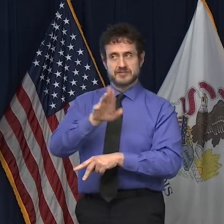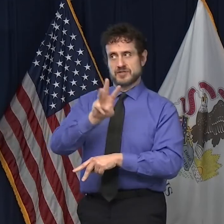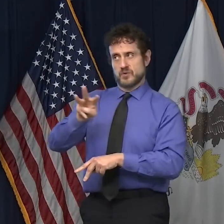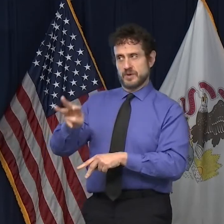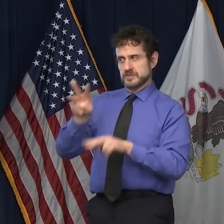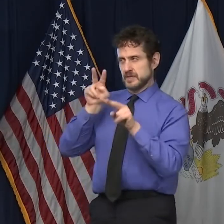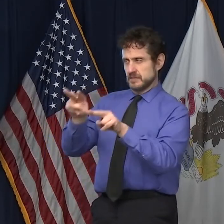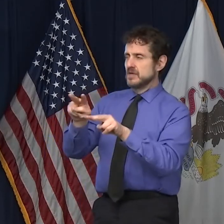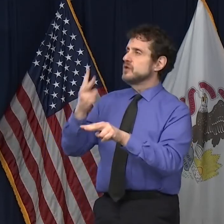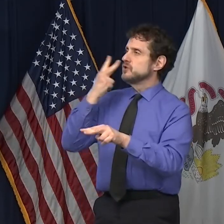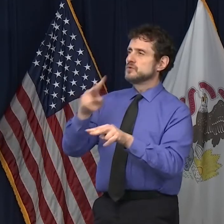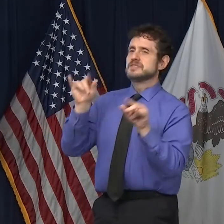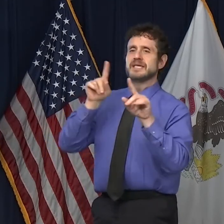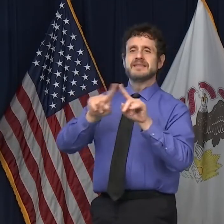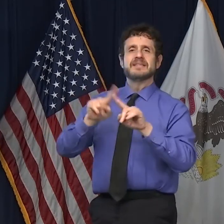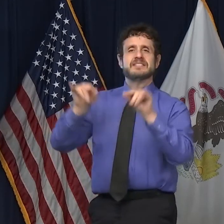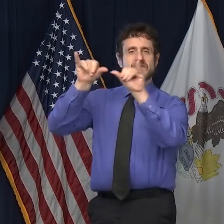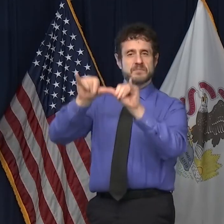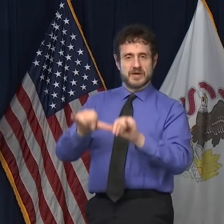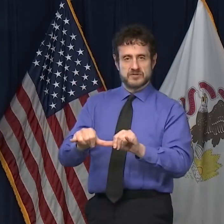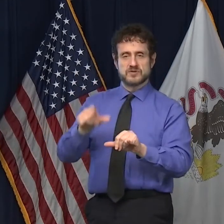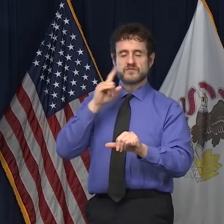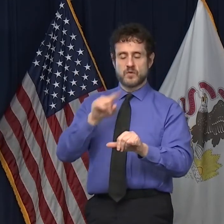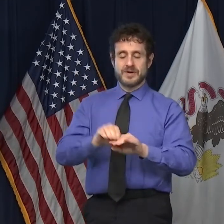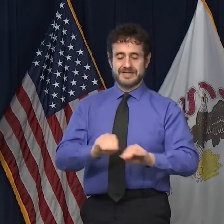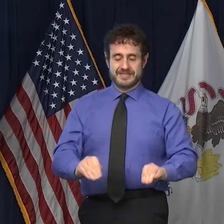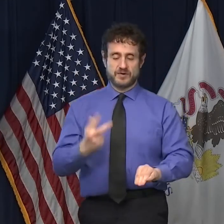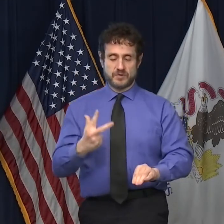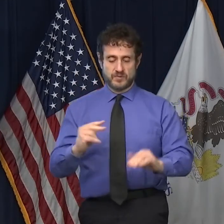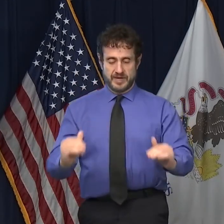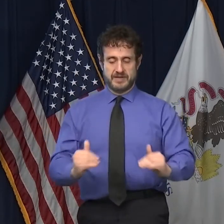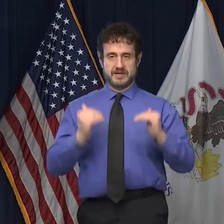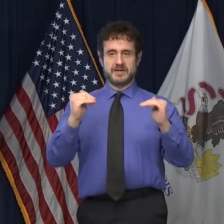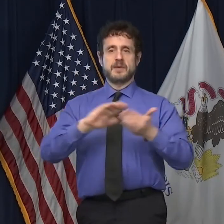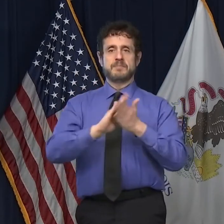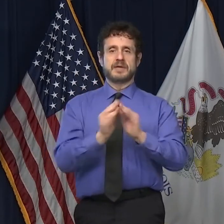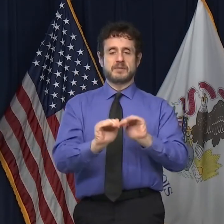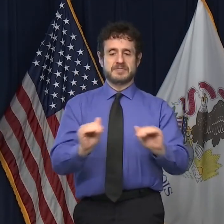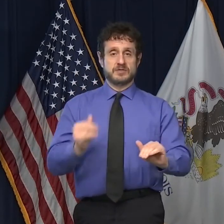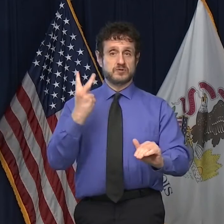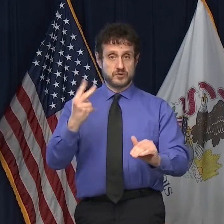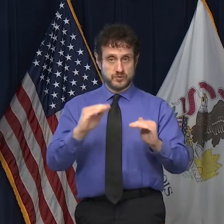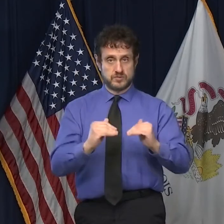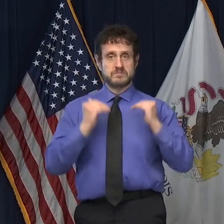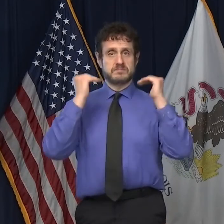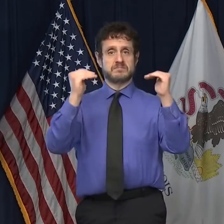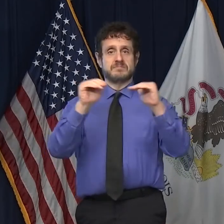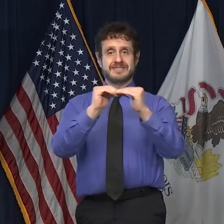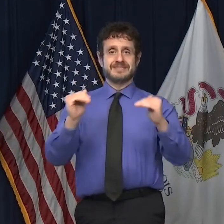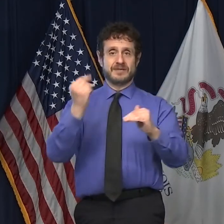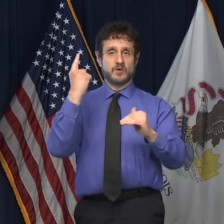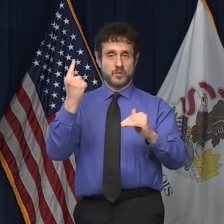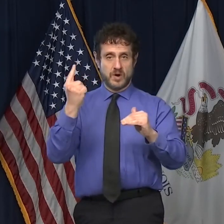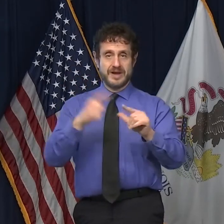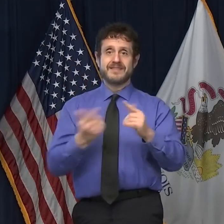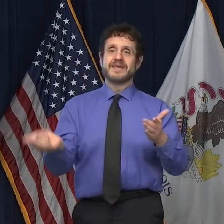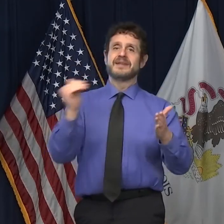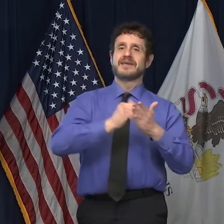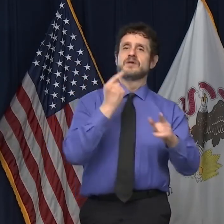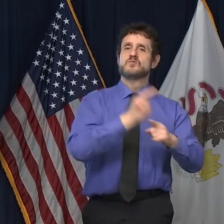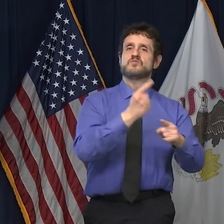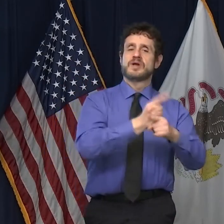all of the metrics that we set out for moving from Tier 3 to Tier 2, Tier 2 to Tier 1, and then back to Phase 4,